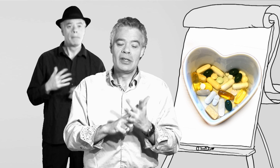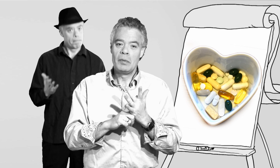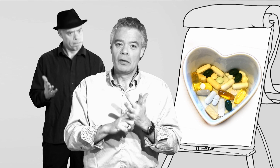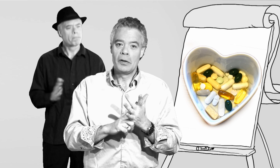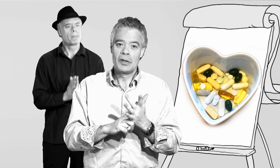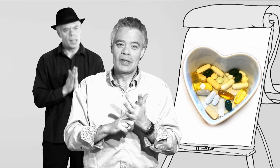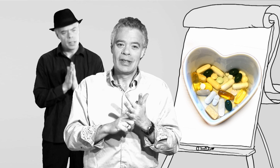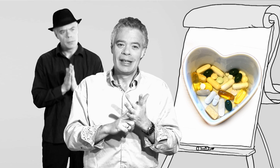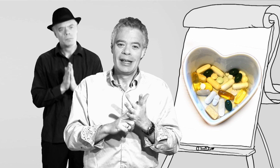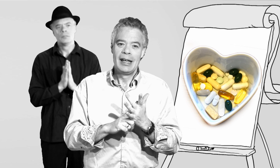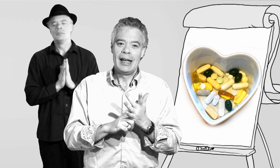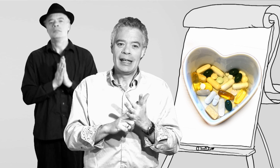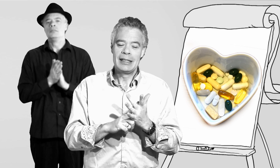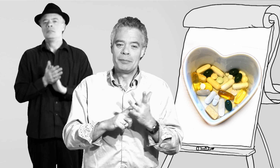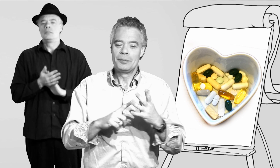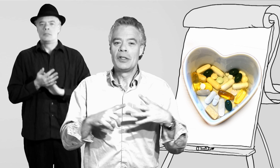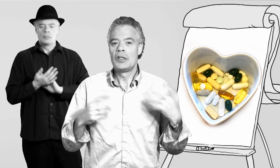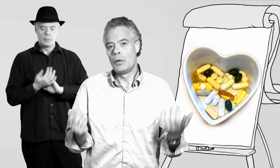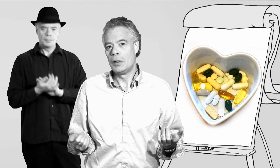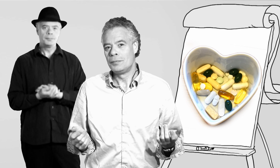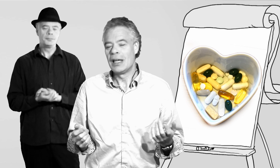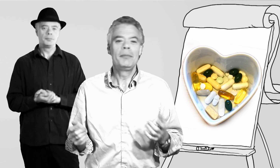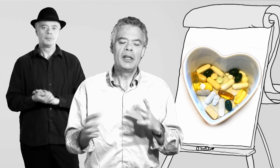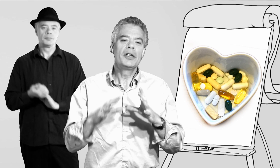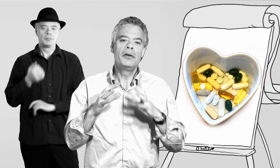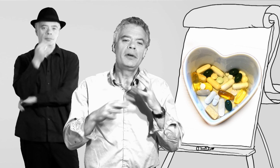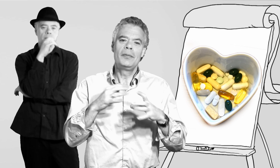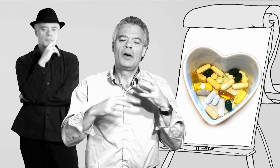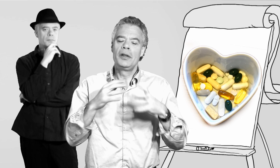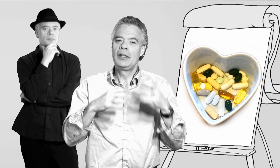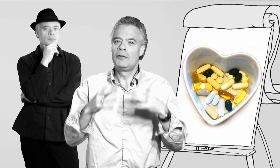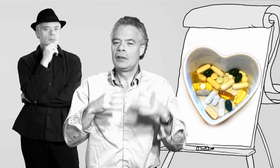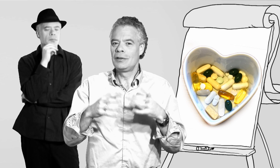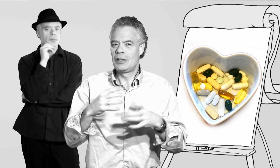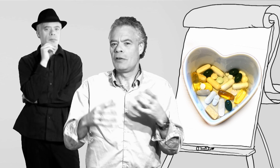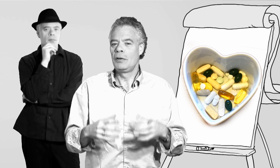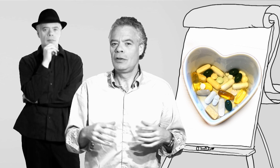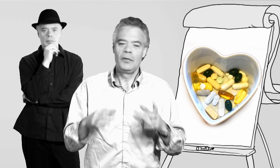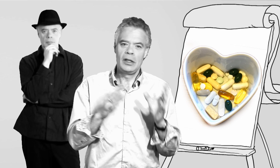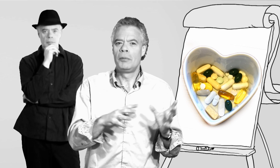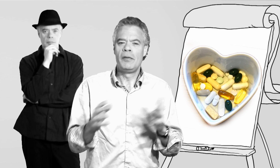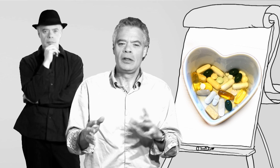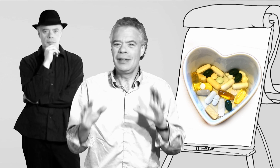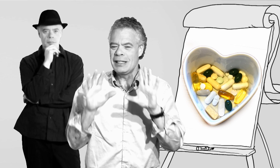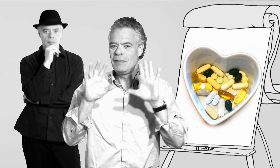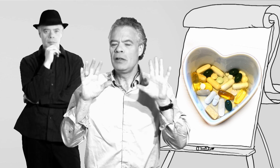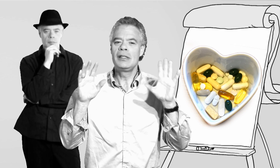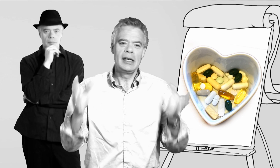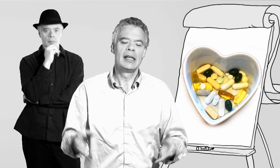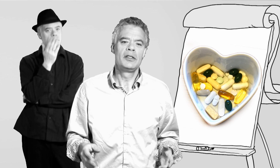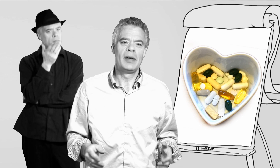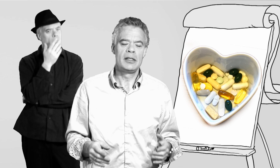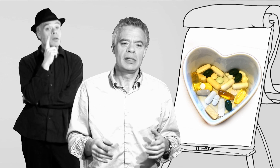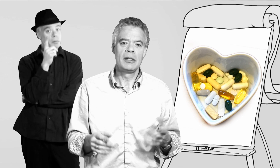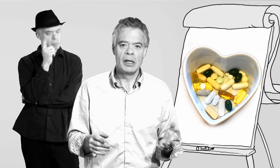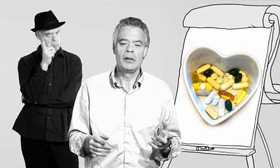vitamins and minerals and so on. And I'm going to go over all the different stuff with you video by video. This video is